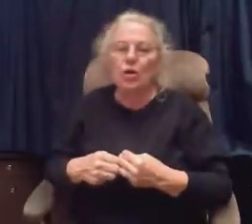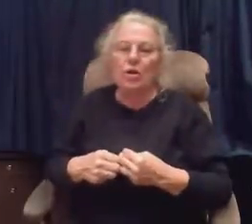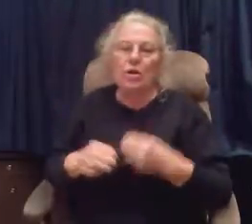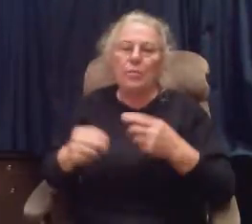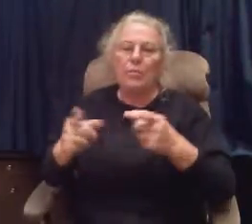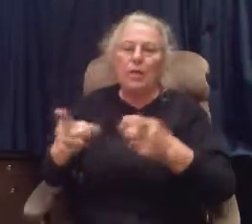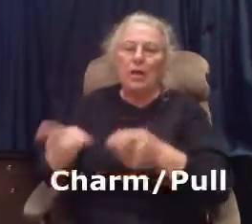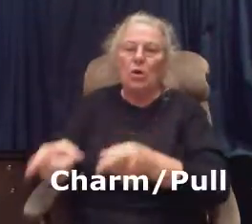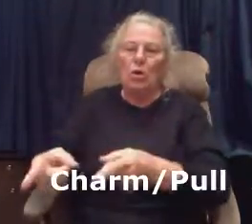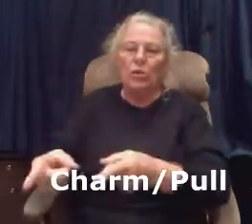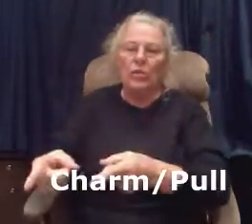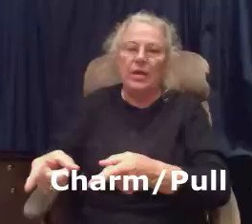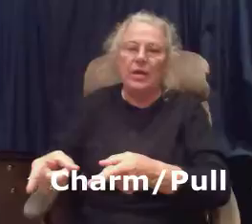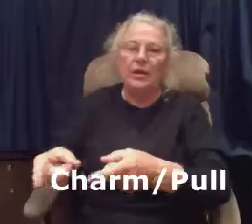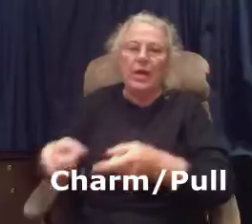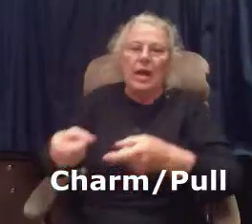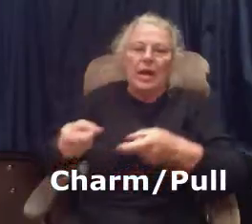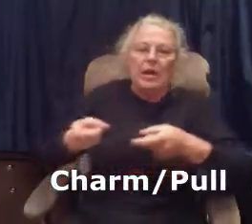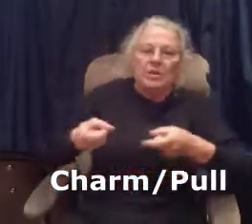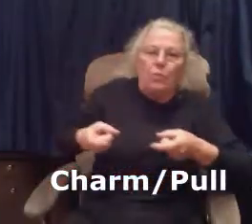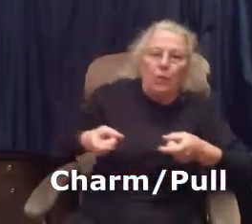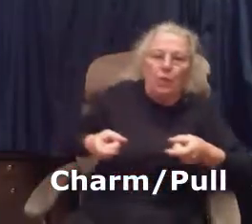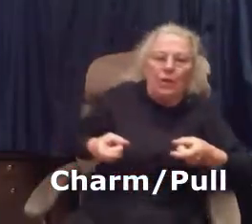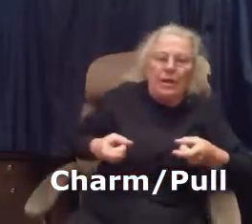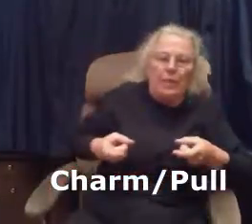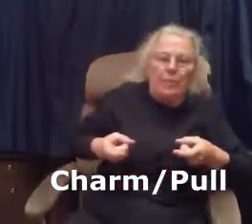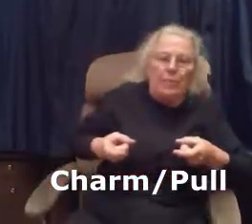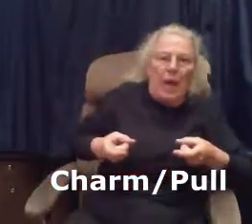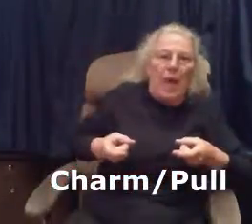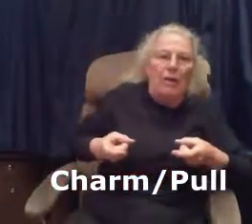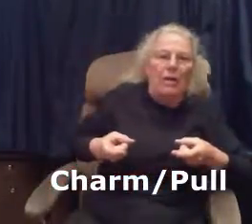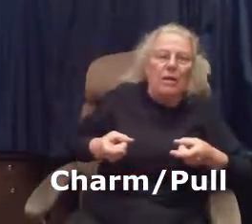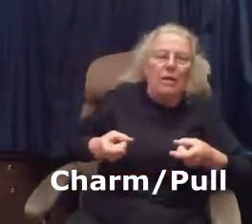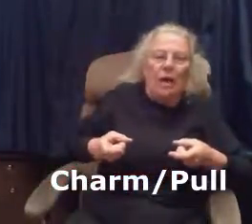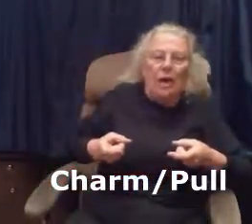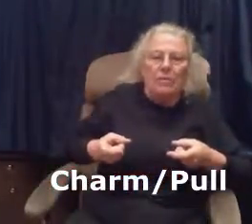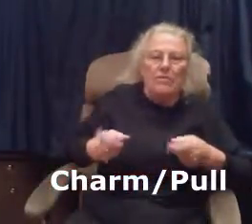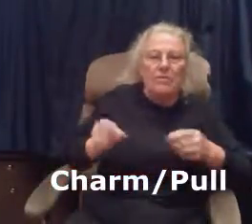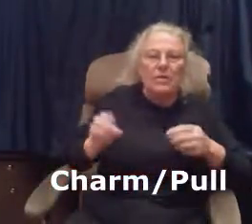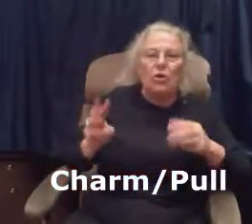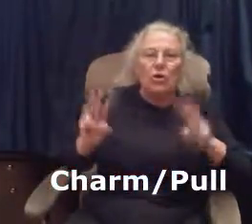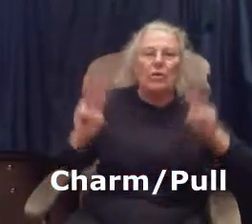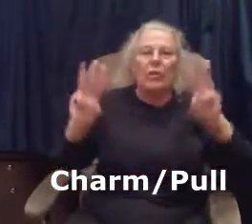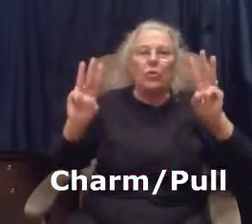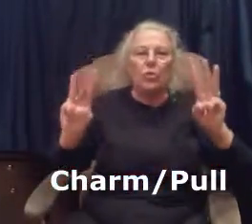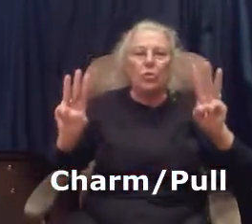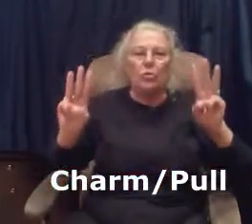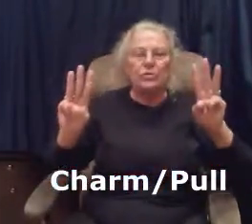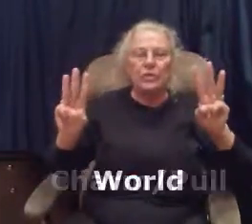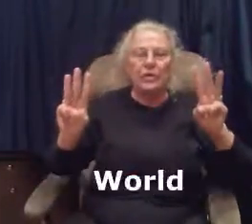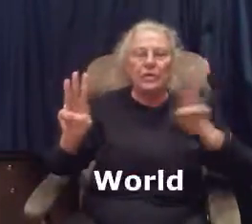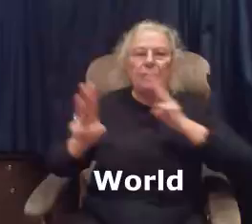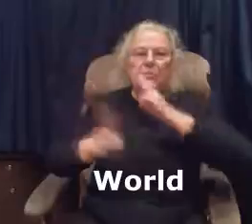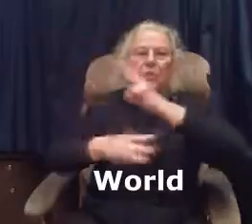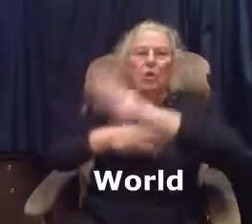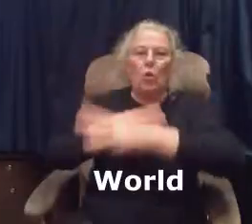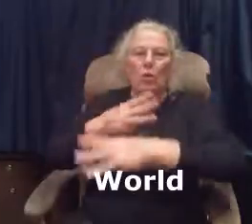Charm. Over there and it's pulling it back. They talk about the world. W going